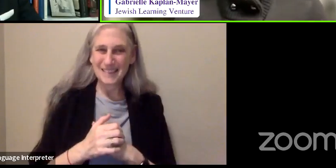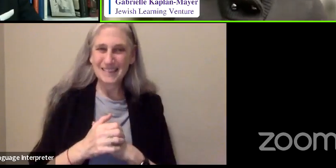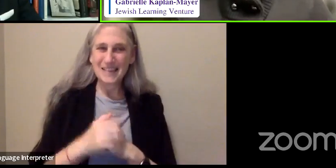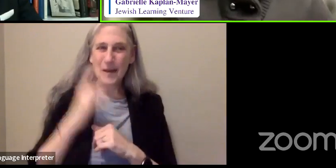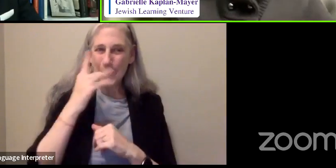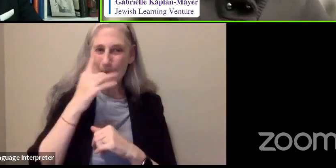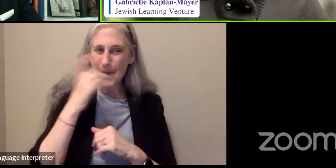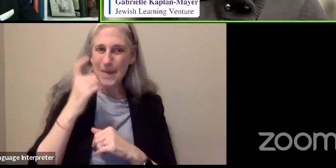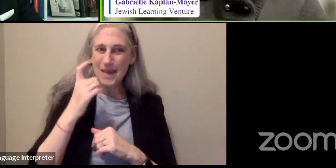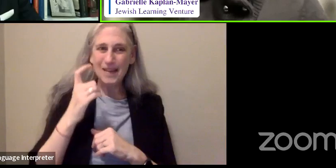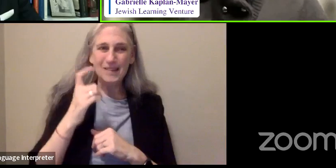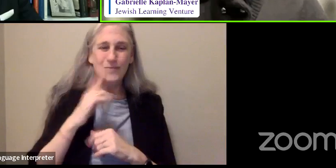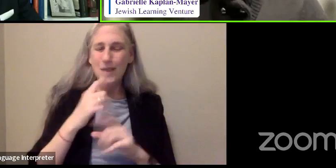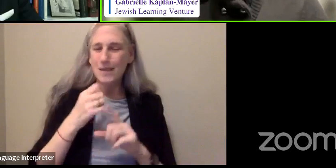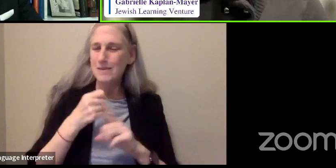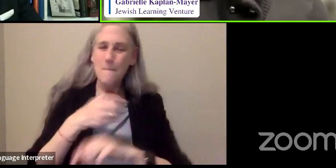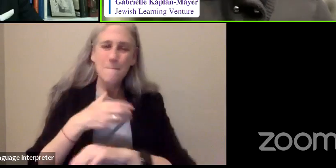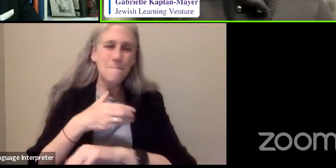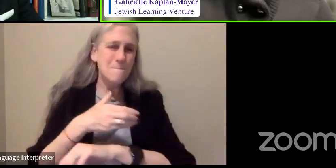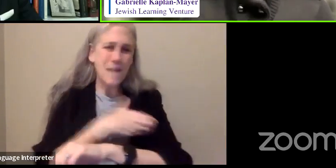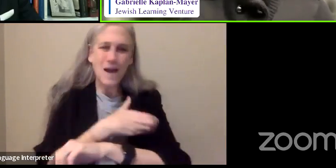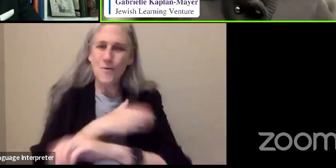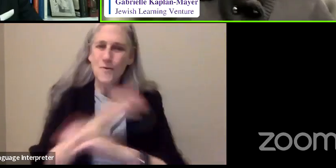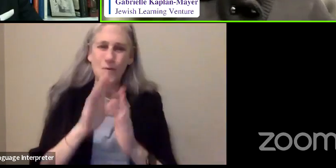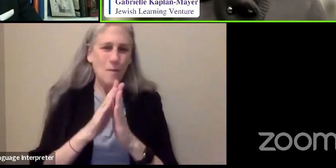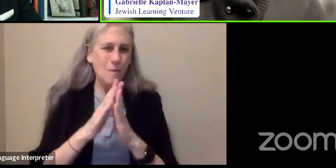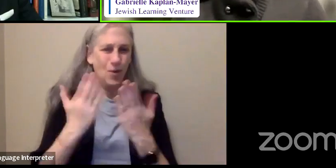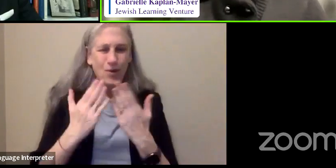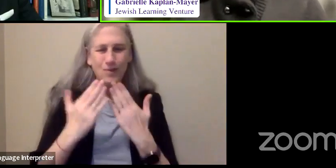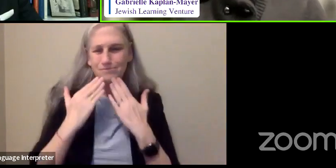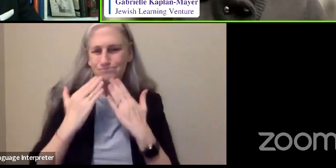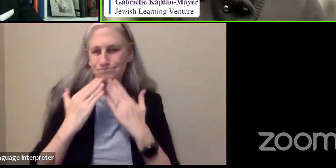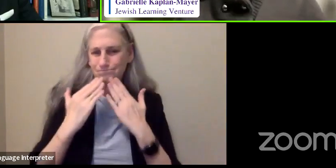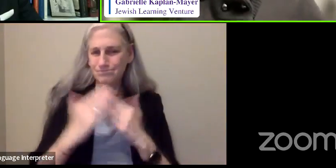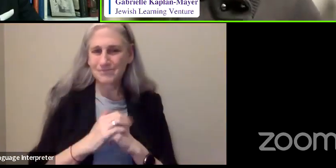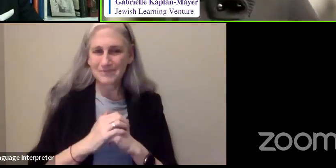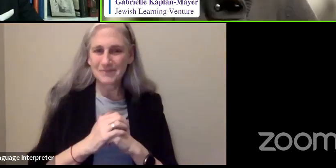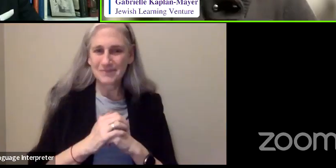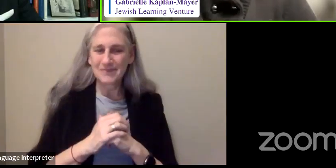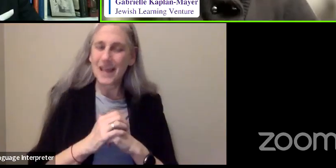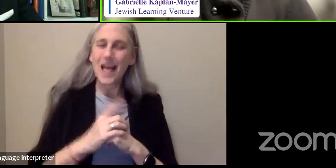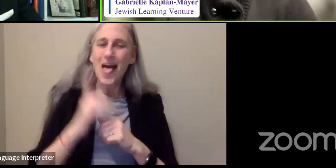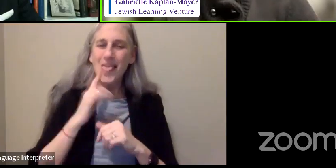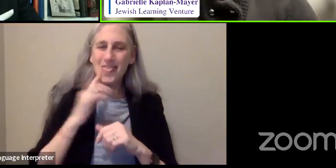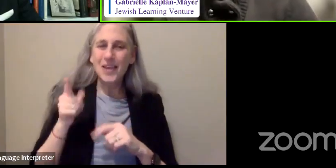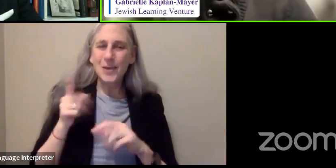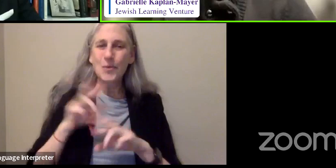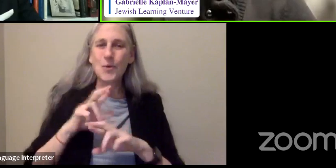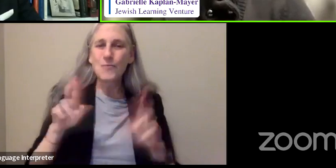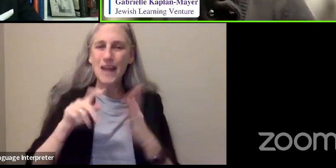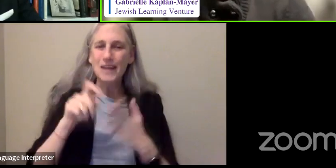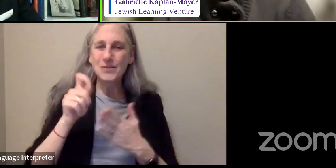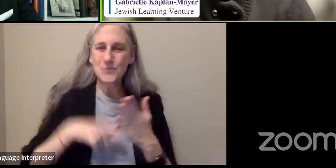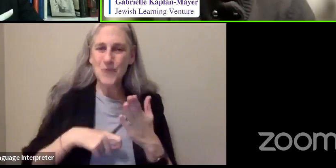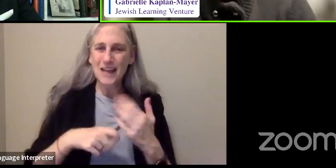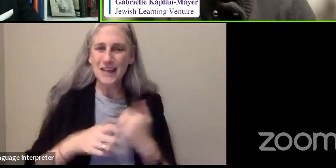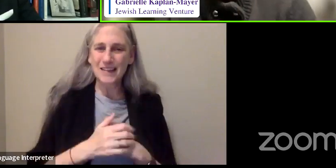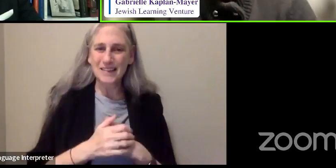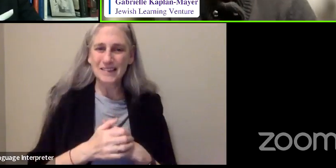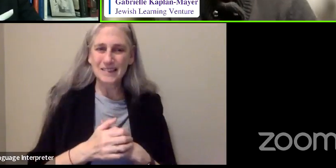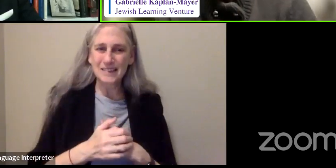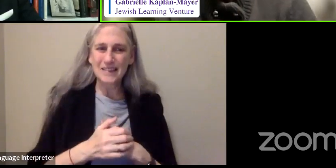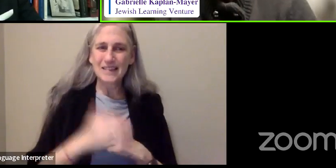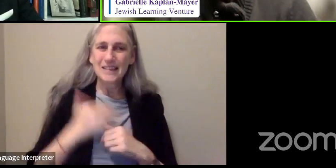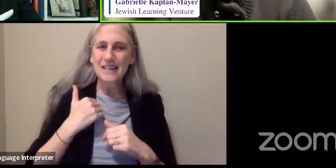it's such a powerful book. So you must have been ready to write it. And I want to ask